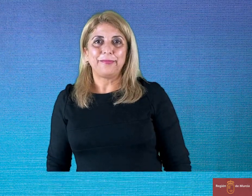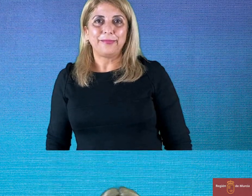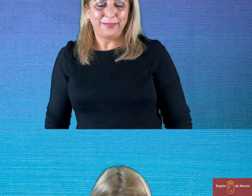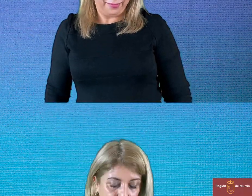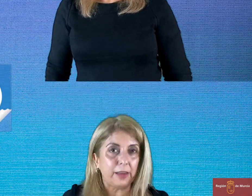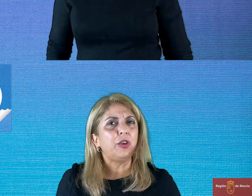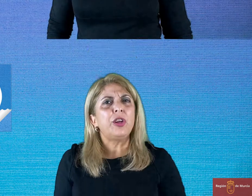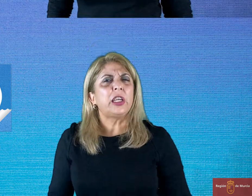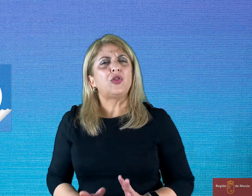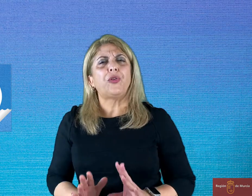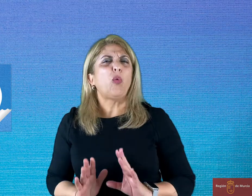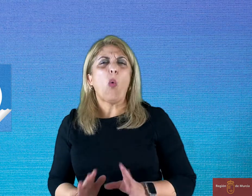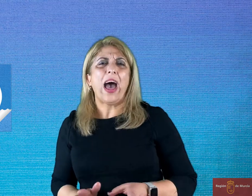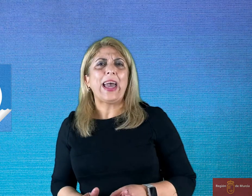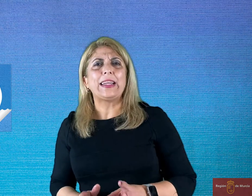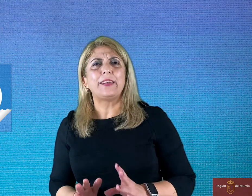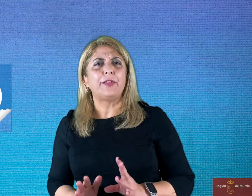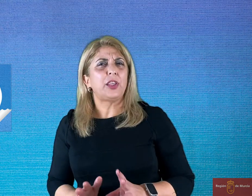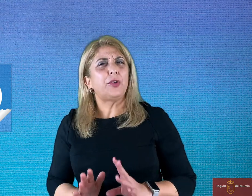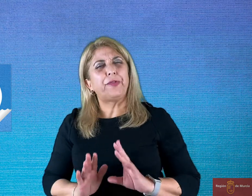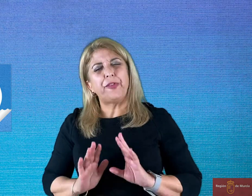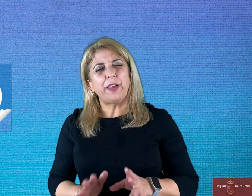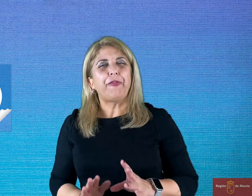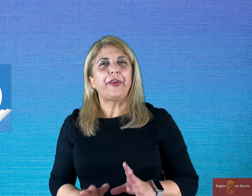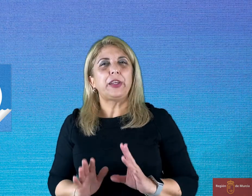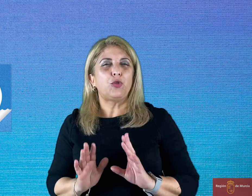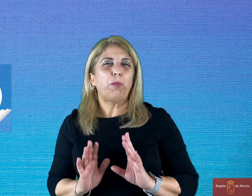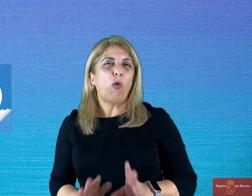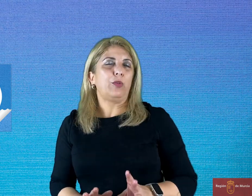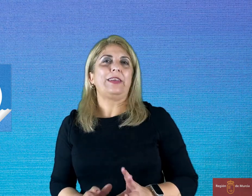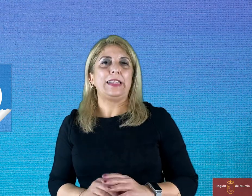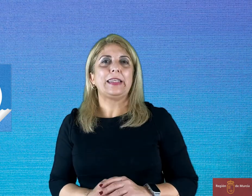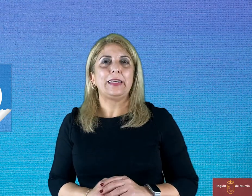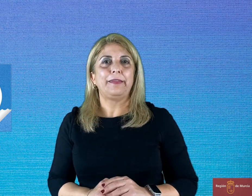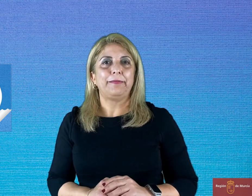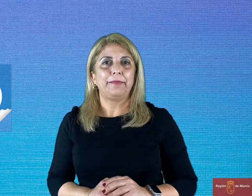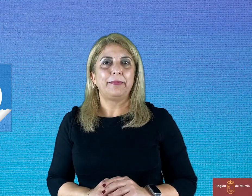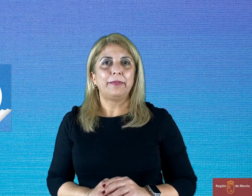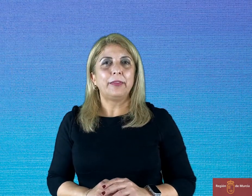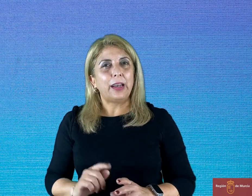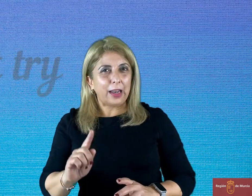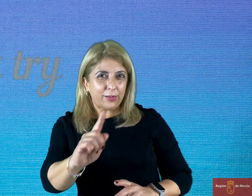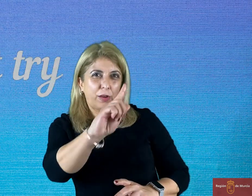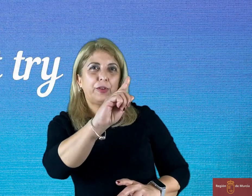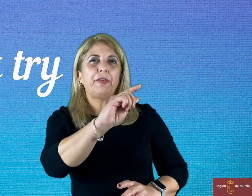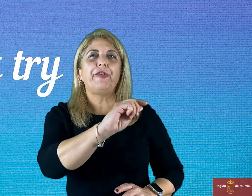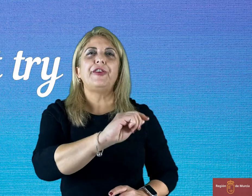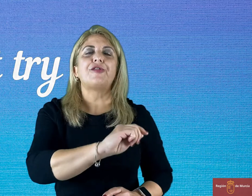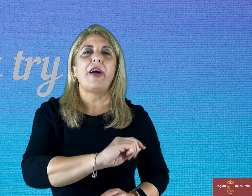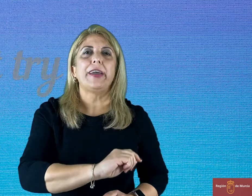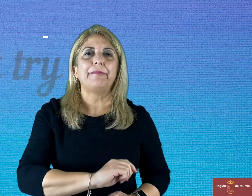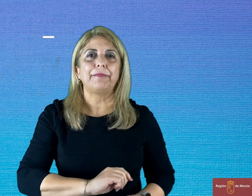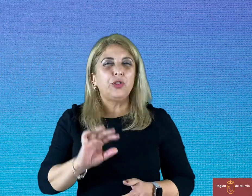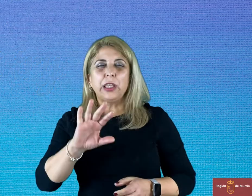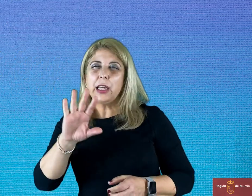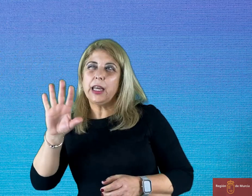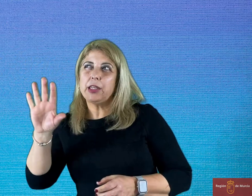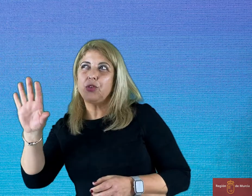If you need to rewind the video, feel free to pause it. Let's go for the first try. You can get to